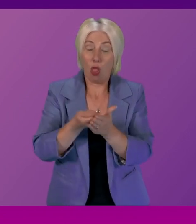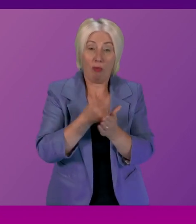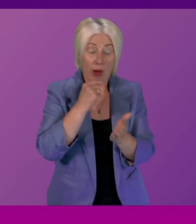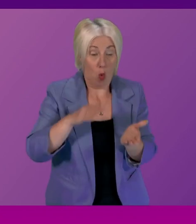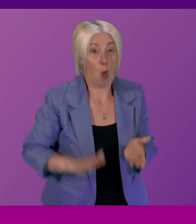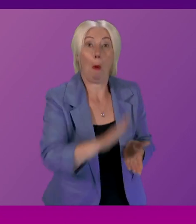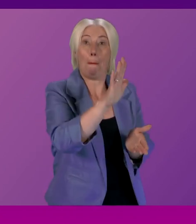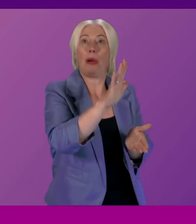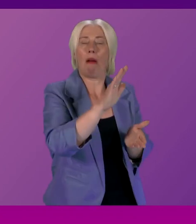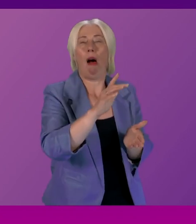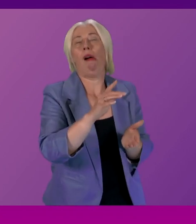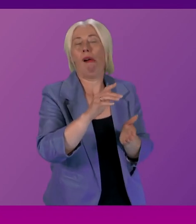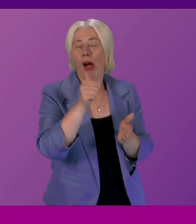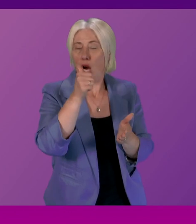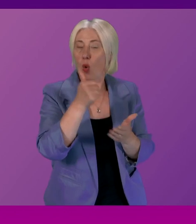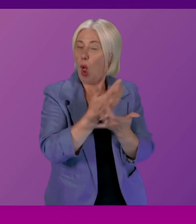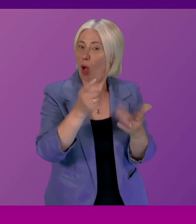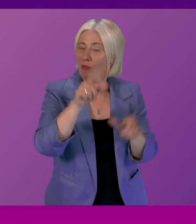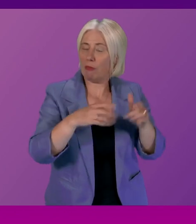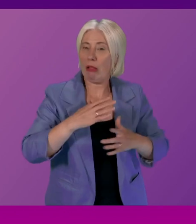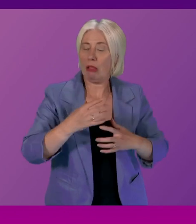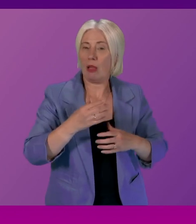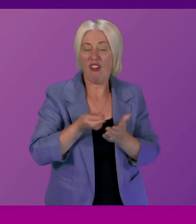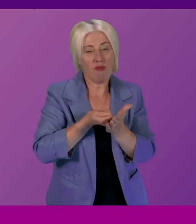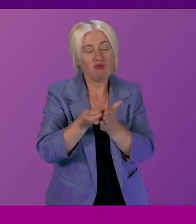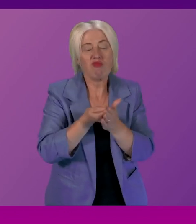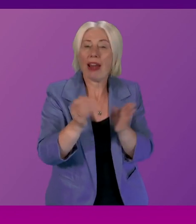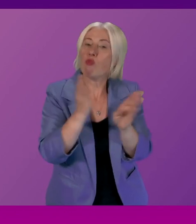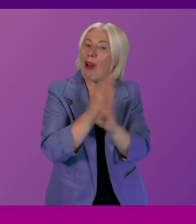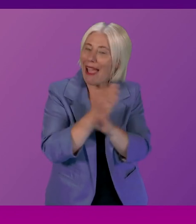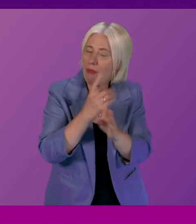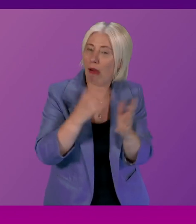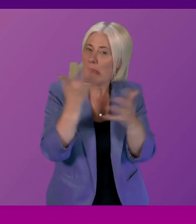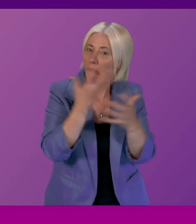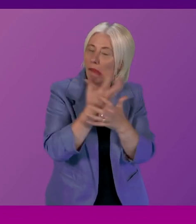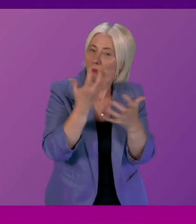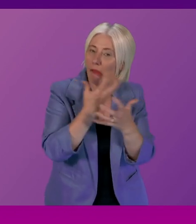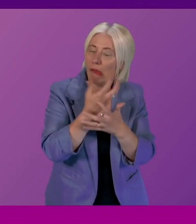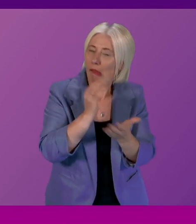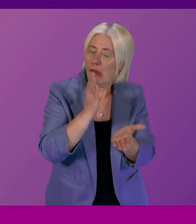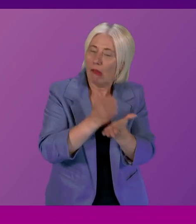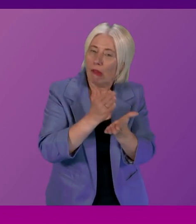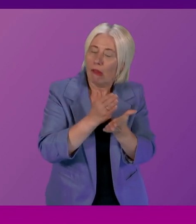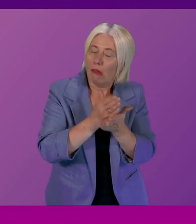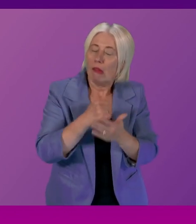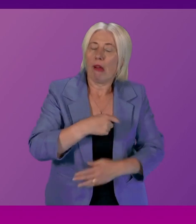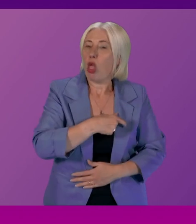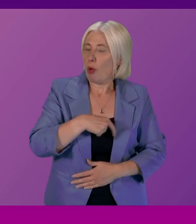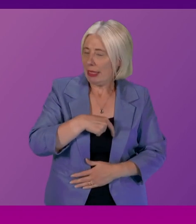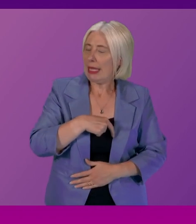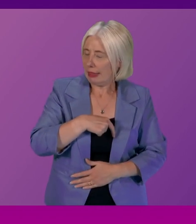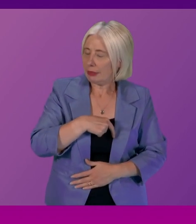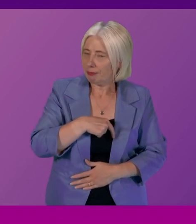and that is something that I don't worries a number of private renters in particular and the committee did hear